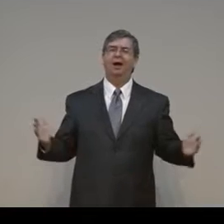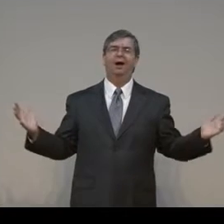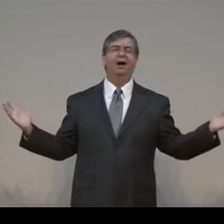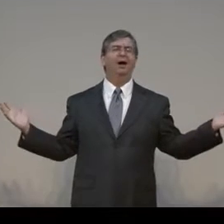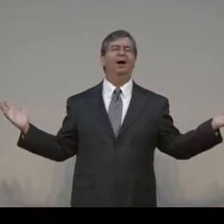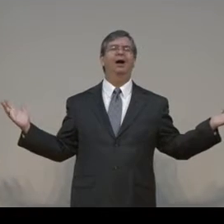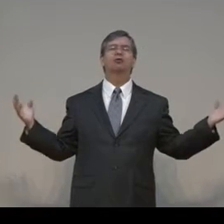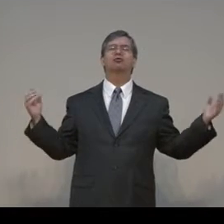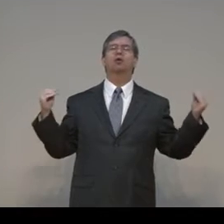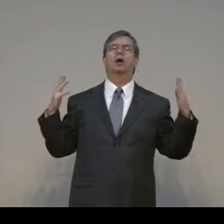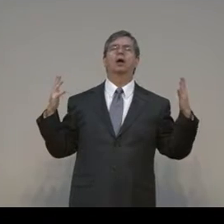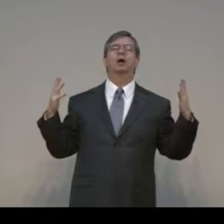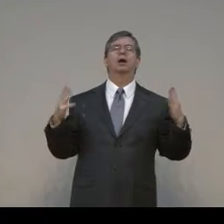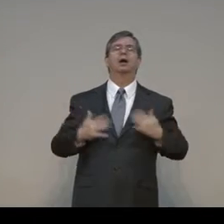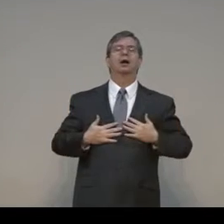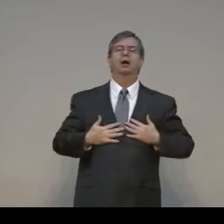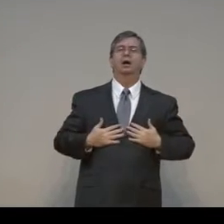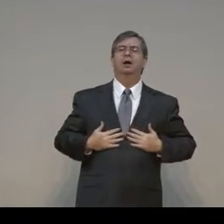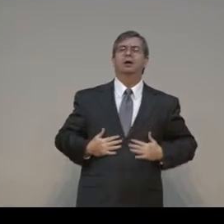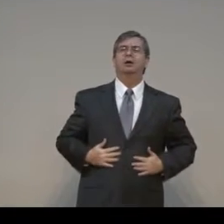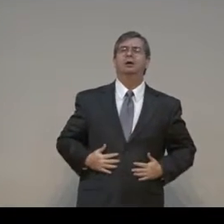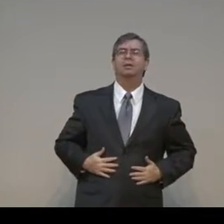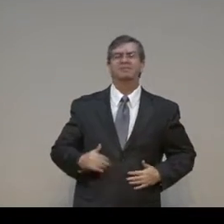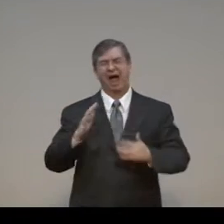through Jesus Christ. That was grace.